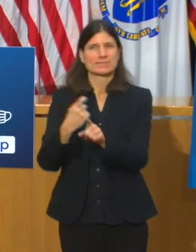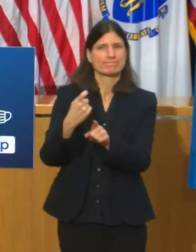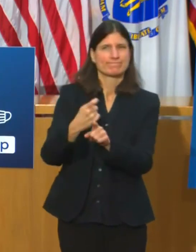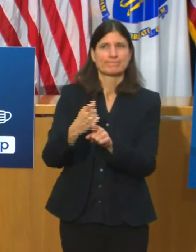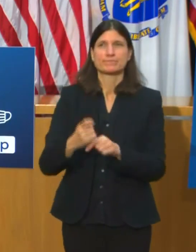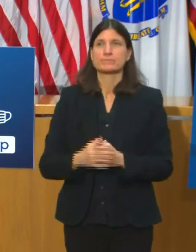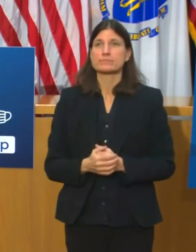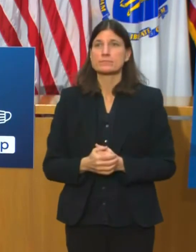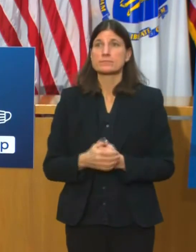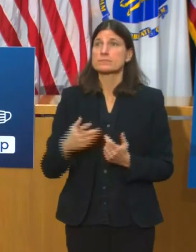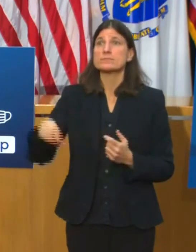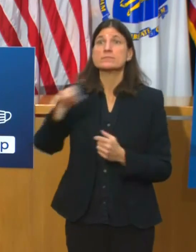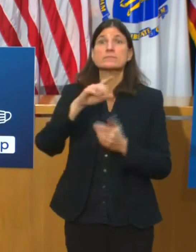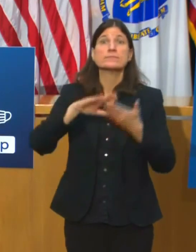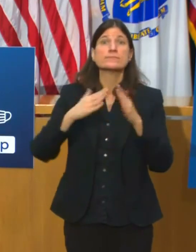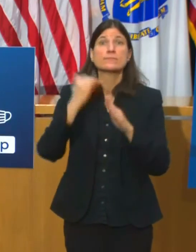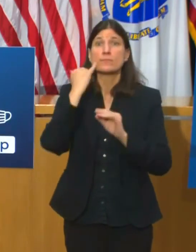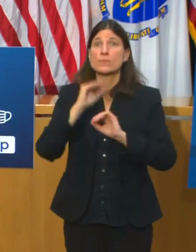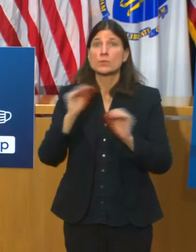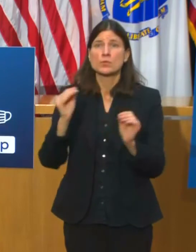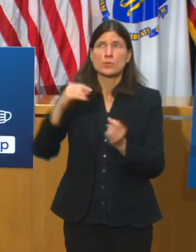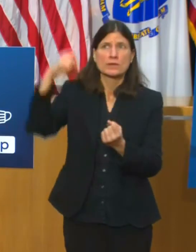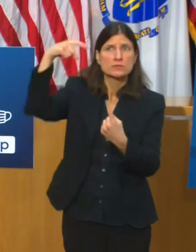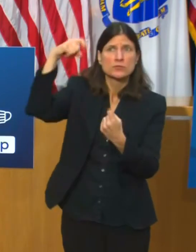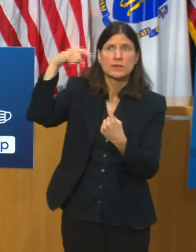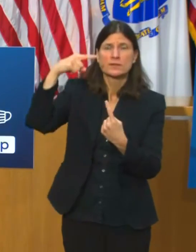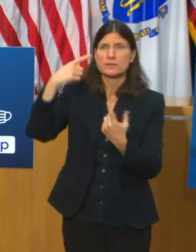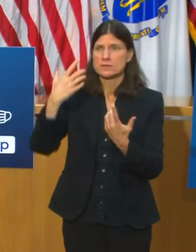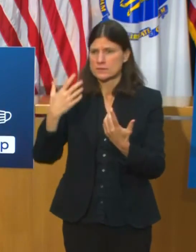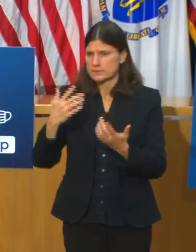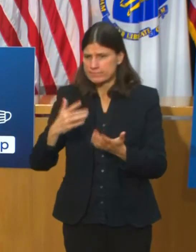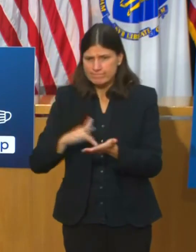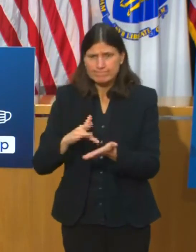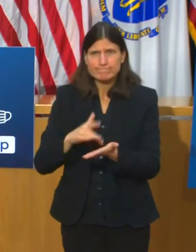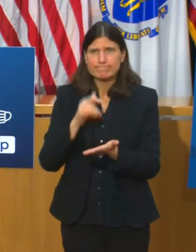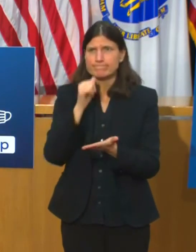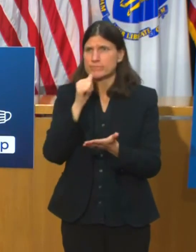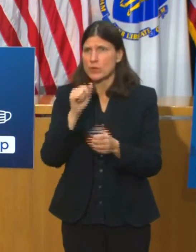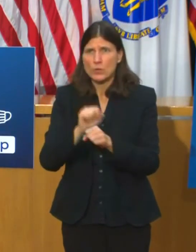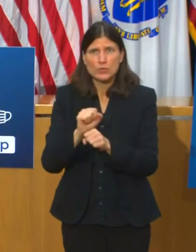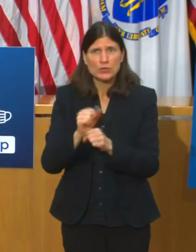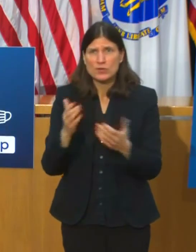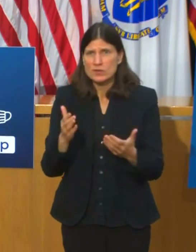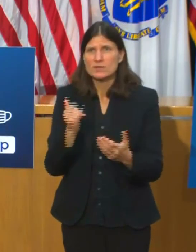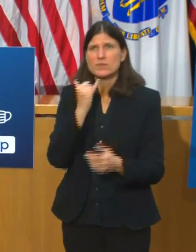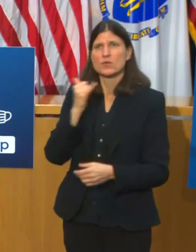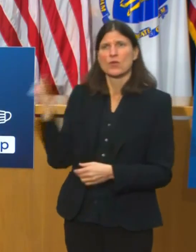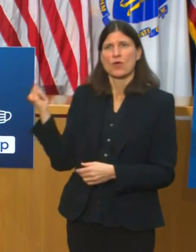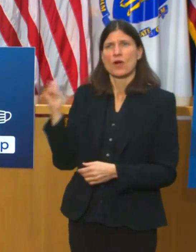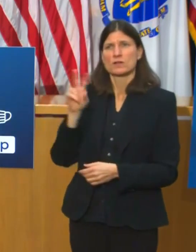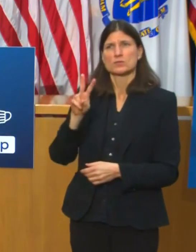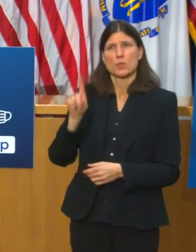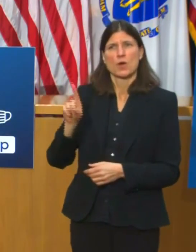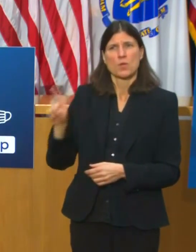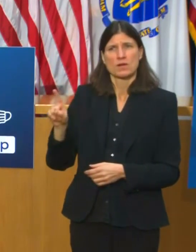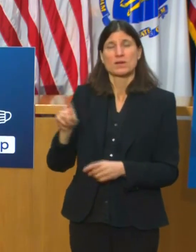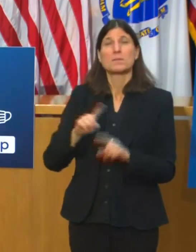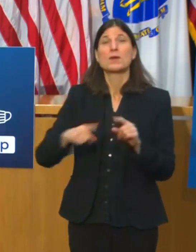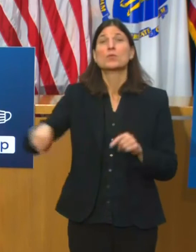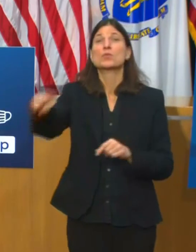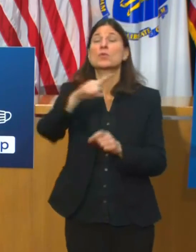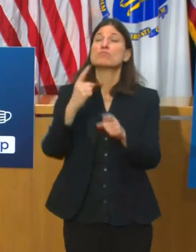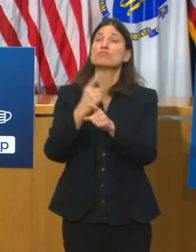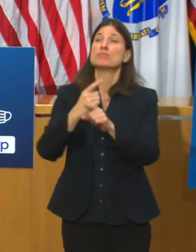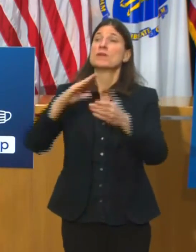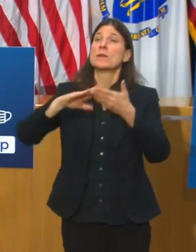in order to best support these individuals. Please. We ask that only those 75 and older who need this service use